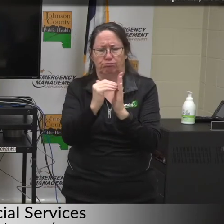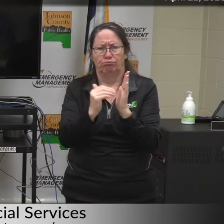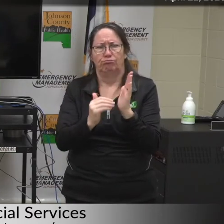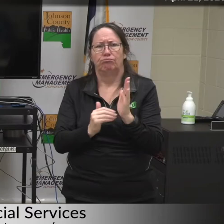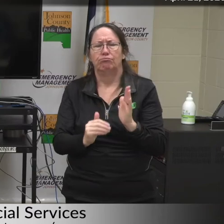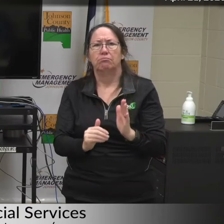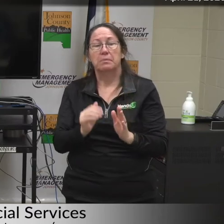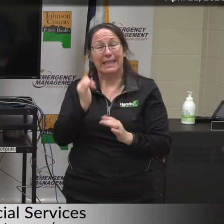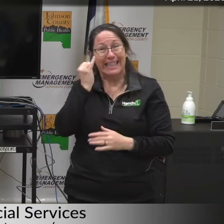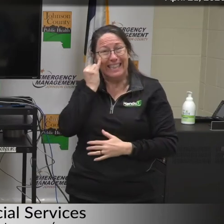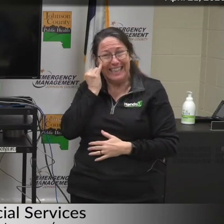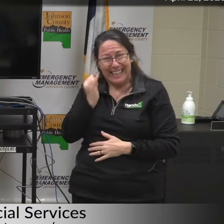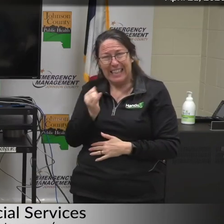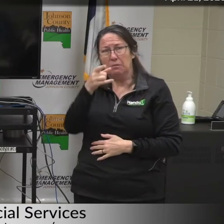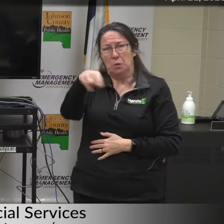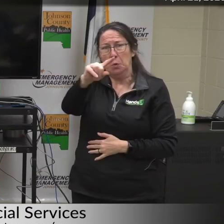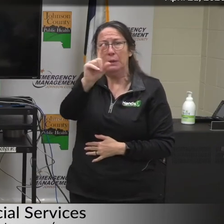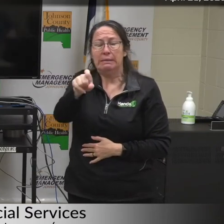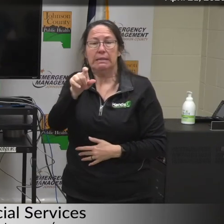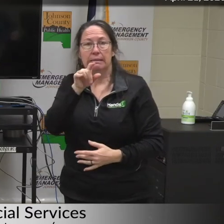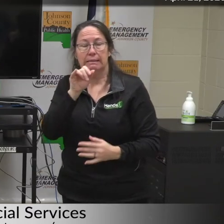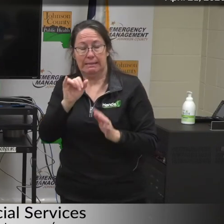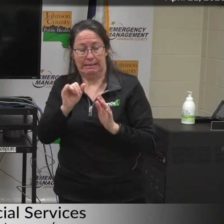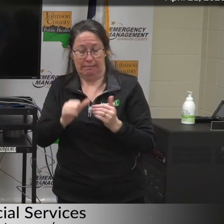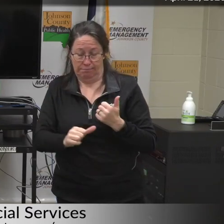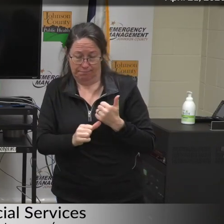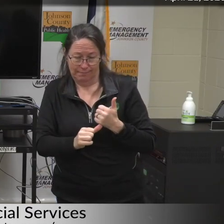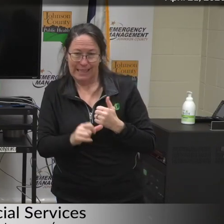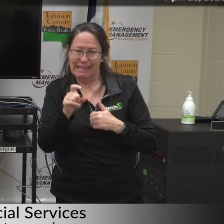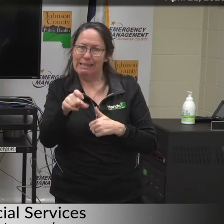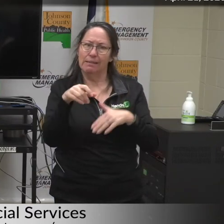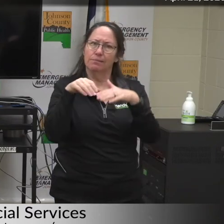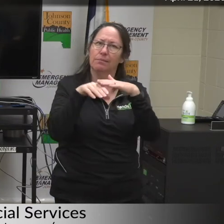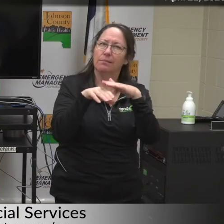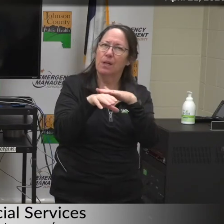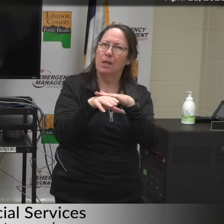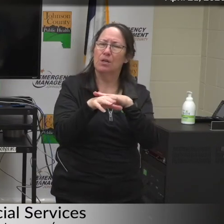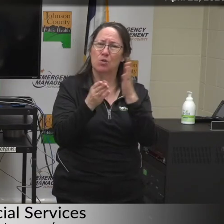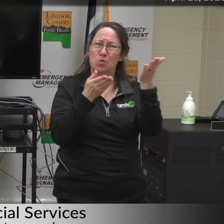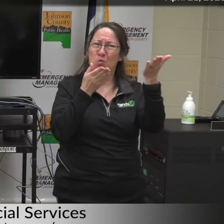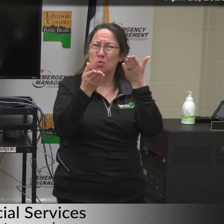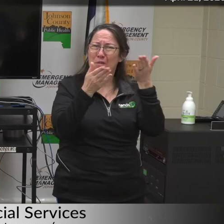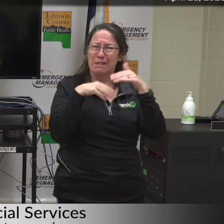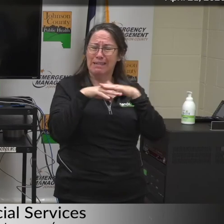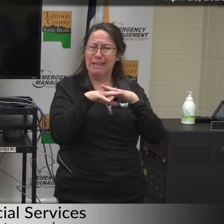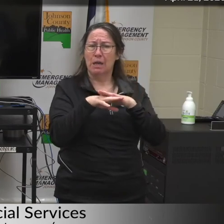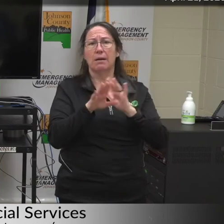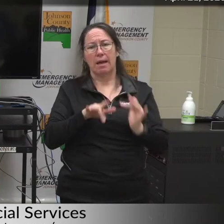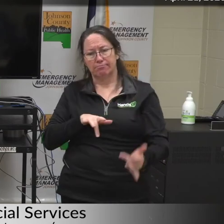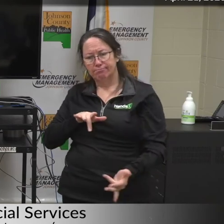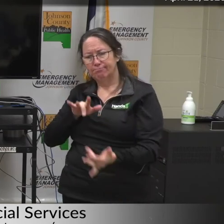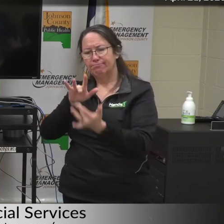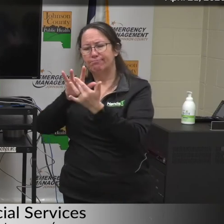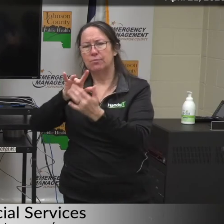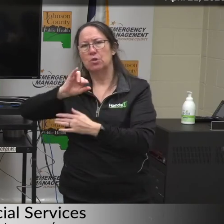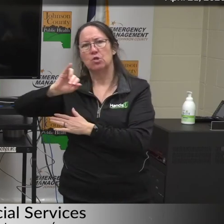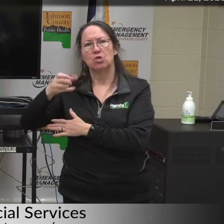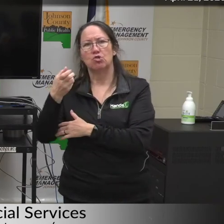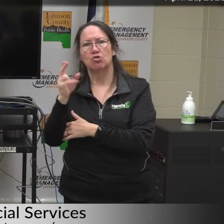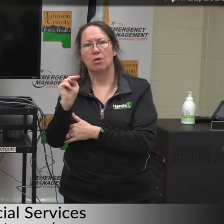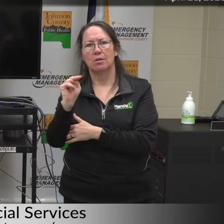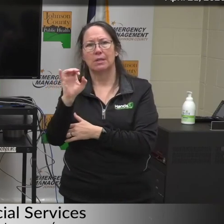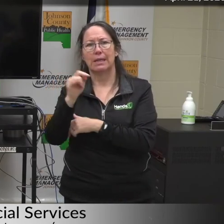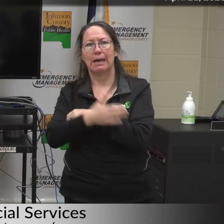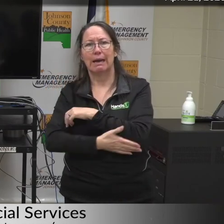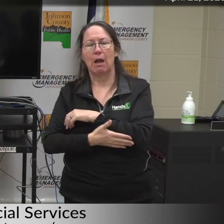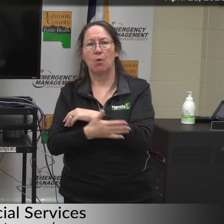Individuals needing assistance, identifying, and accessing necessary services may reach out to the Johnson County Social